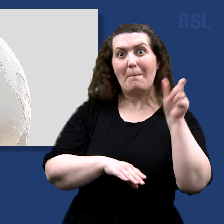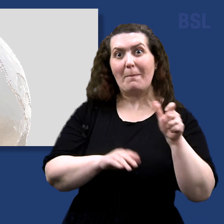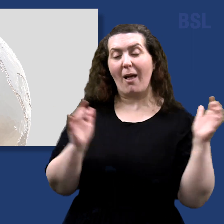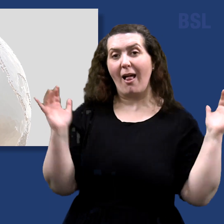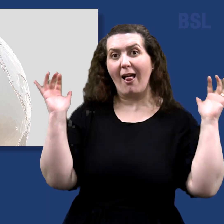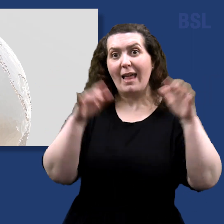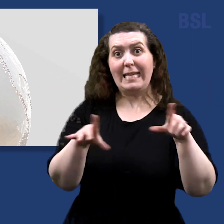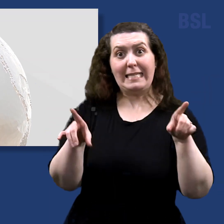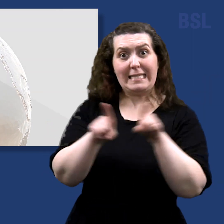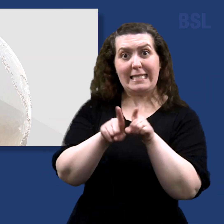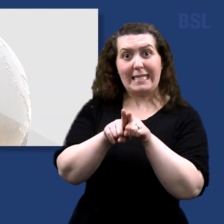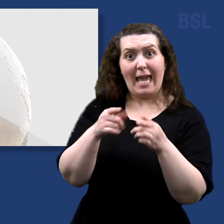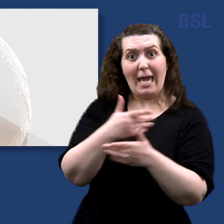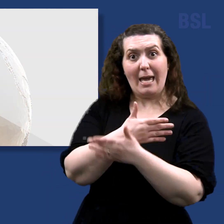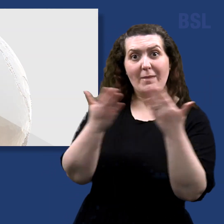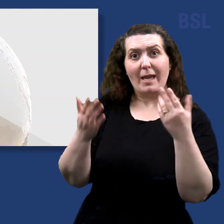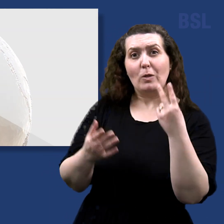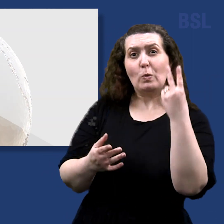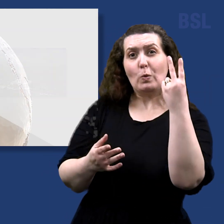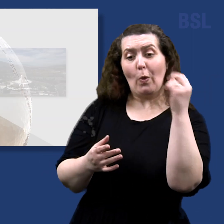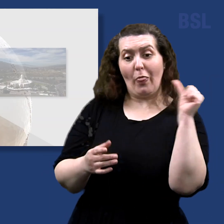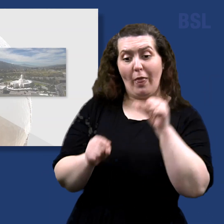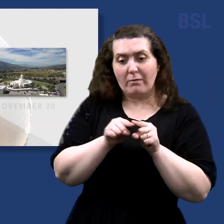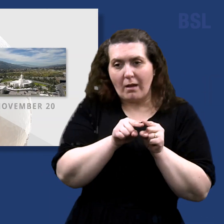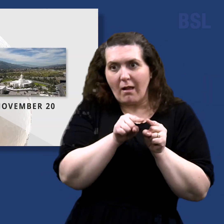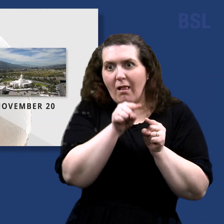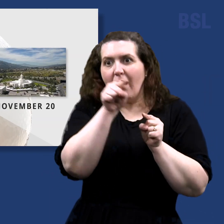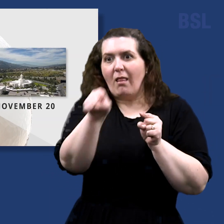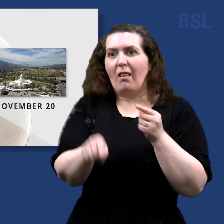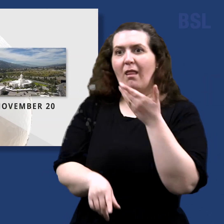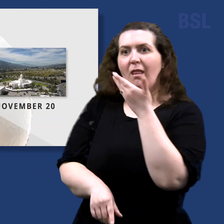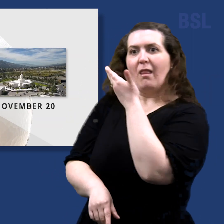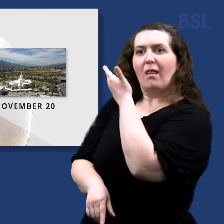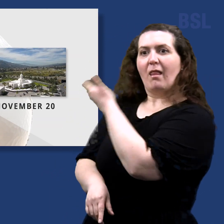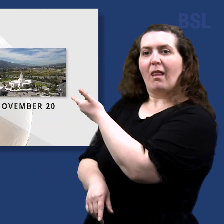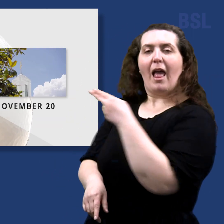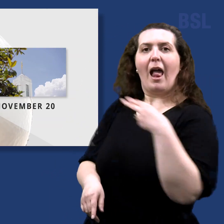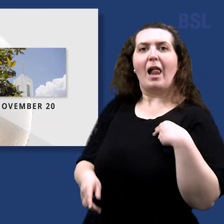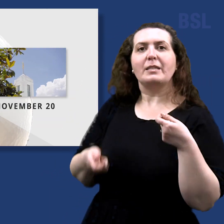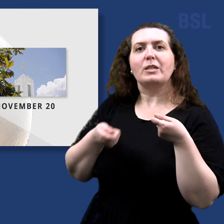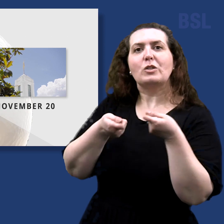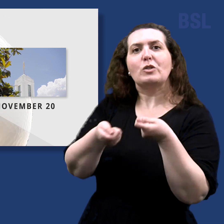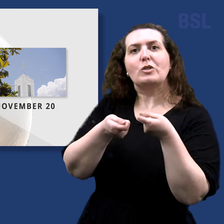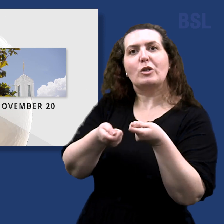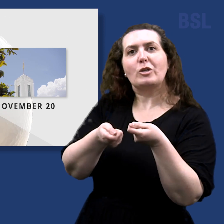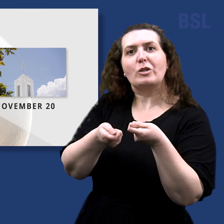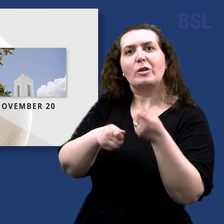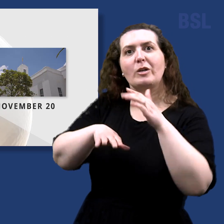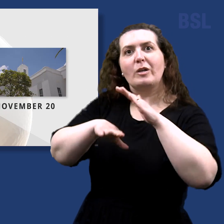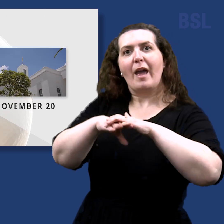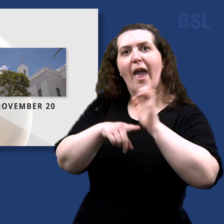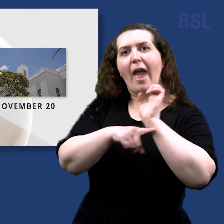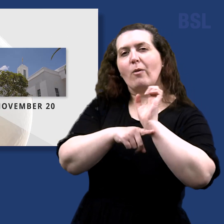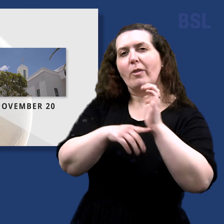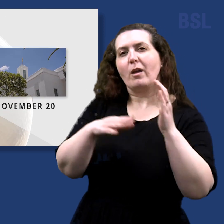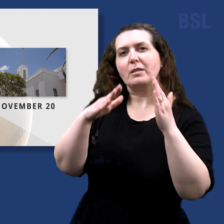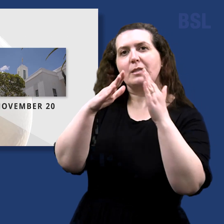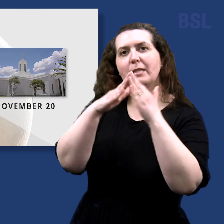than 2,000 miles to the west, Elder Quentin L. Cook dedicated the Quito Ecuador Temple after an October open house that